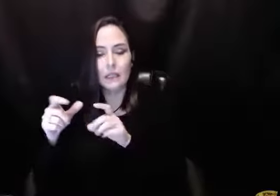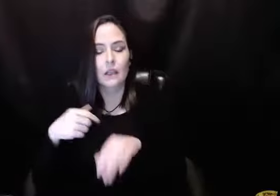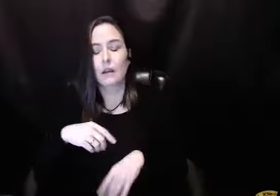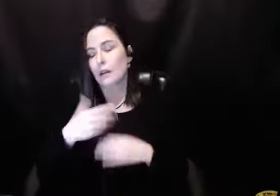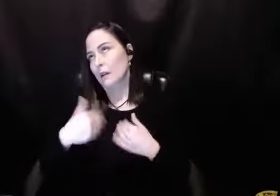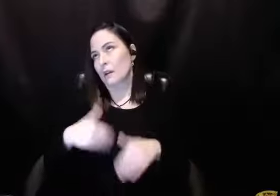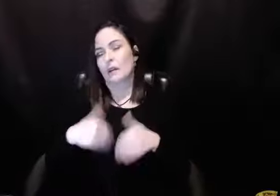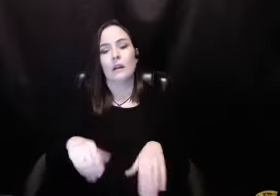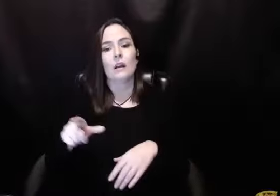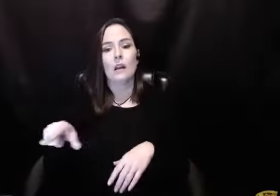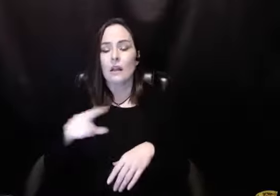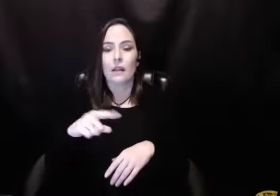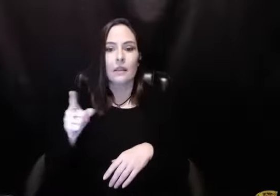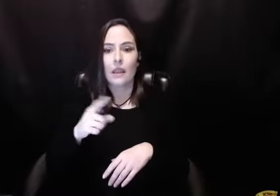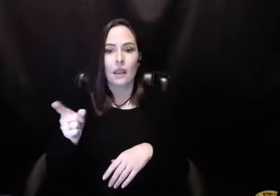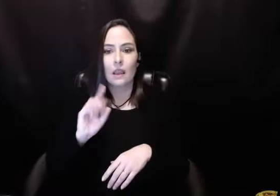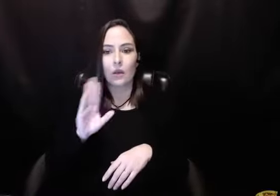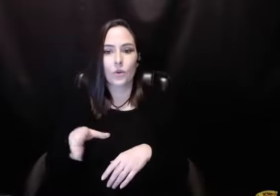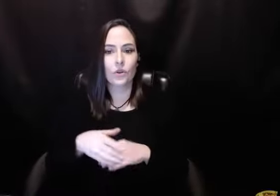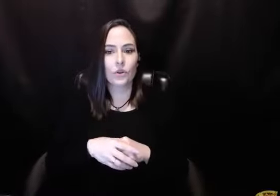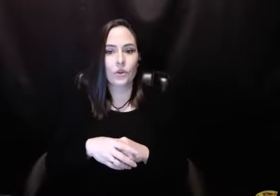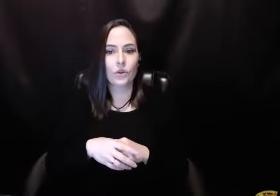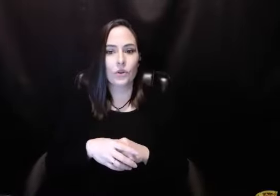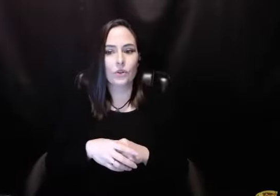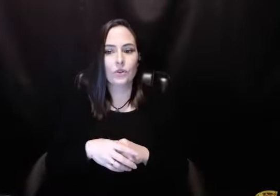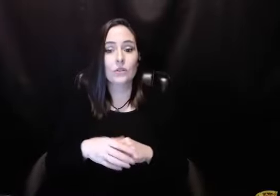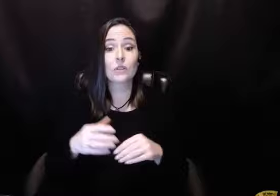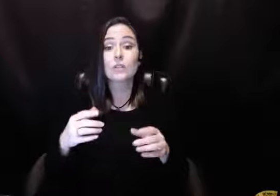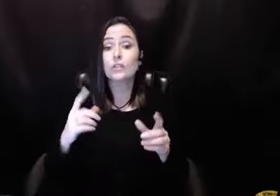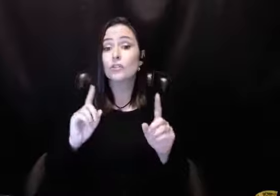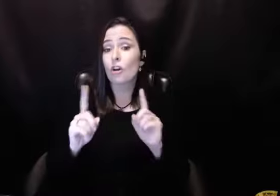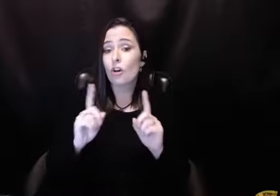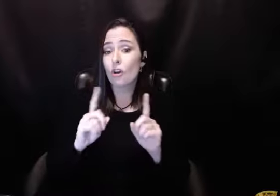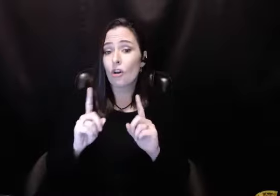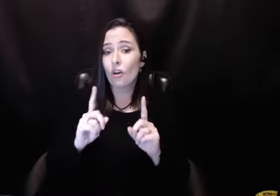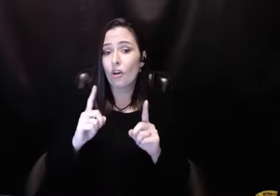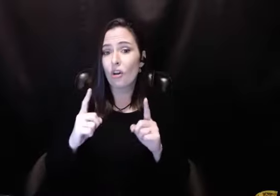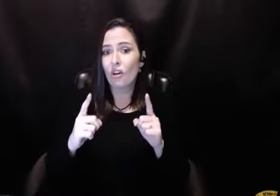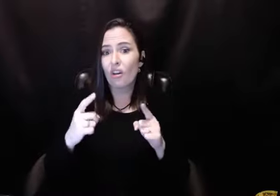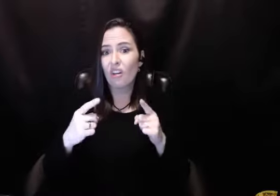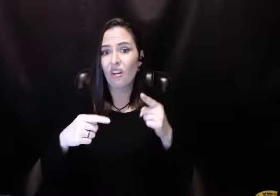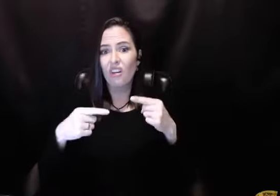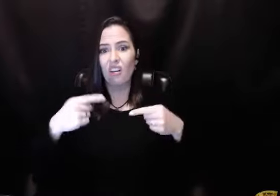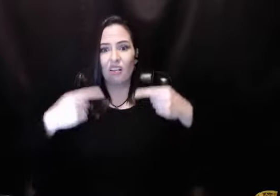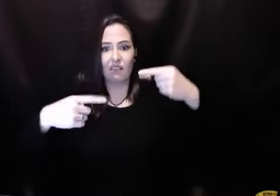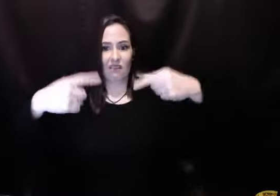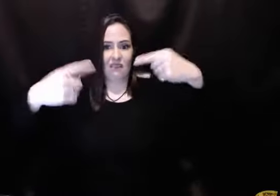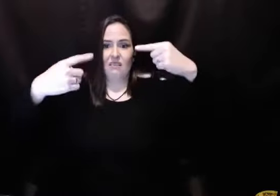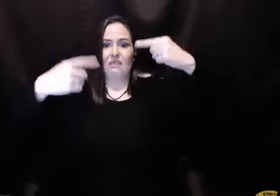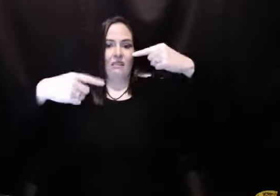very active drinking, it was an ongoing thing where they'd talk and then they'd discuss and they'd fight.